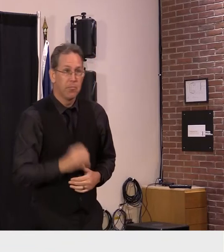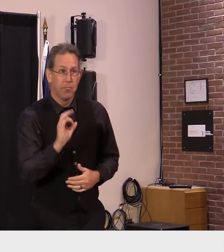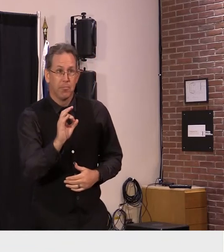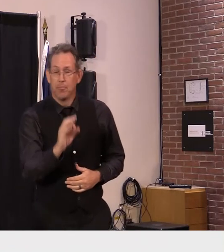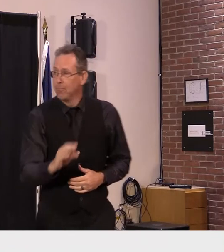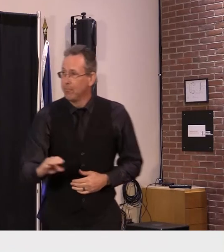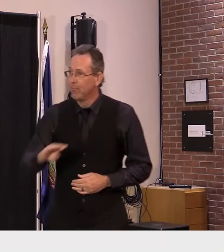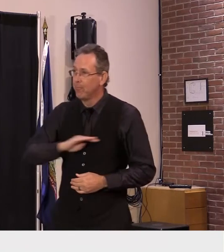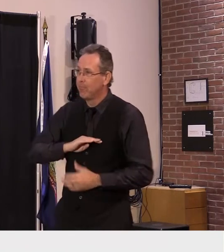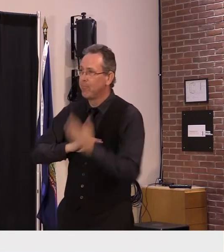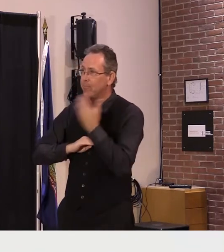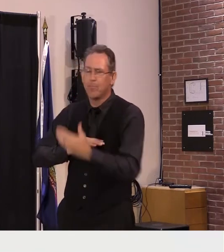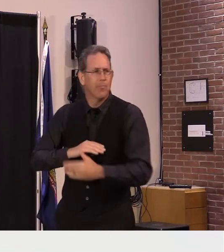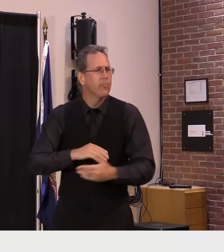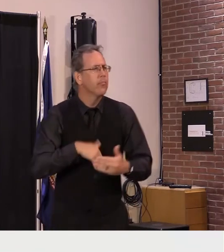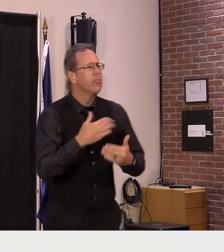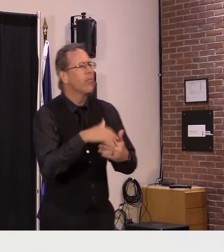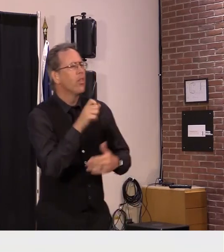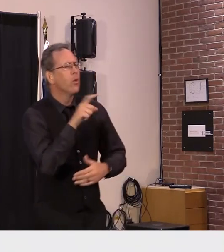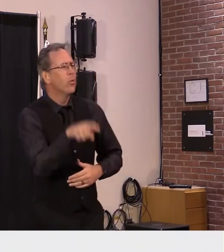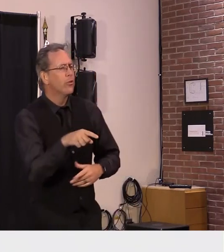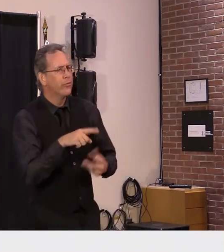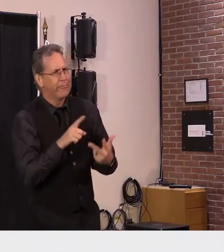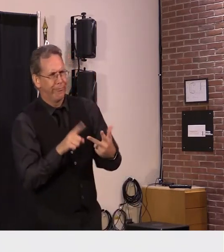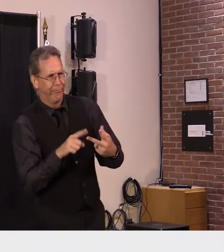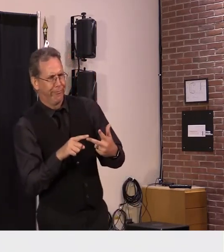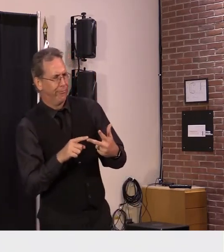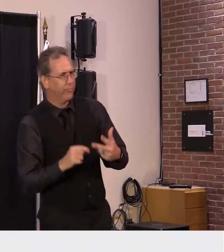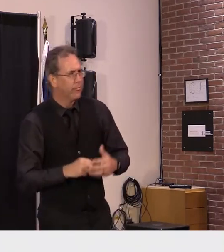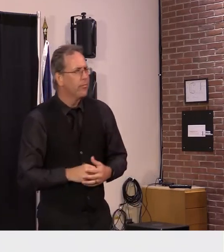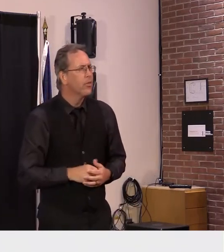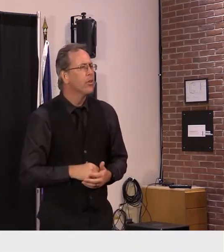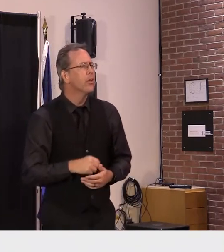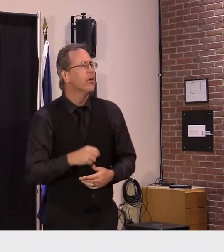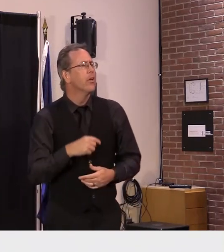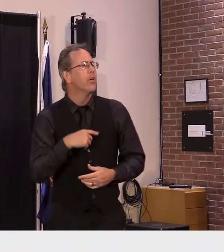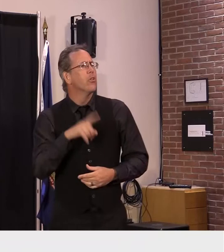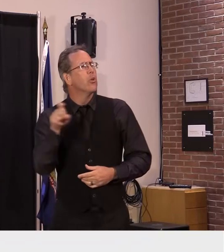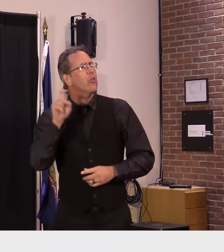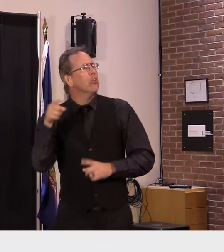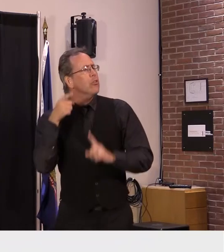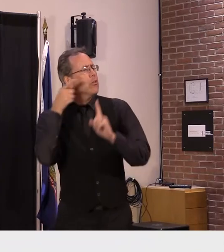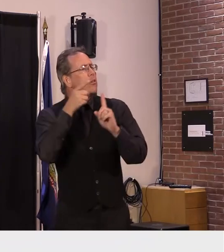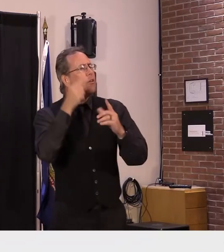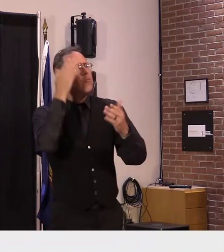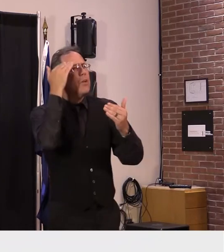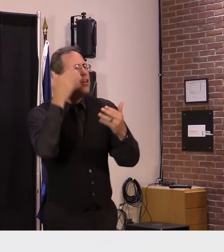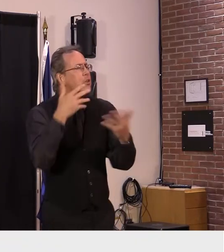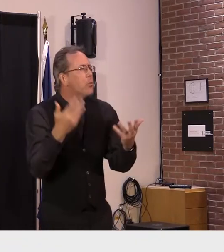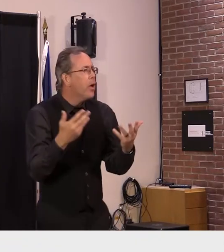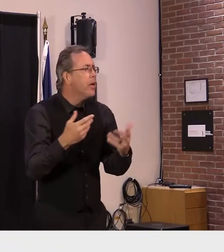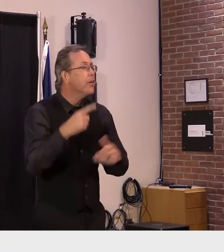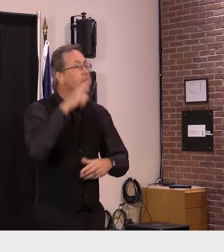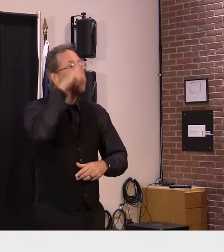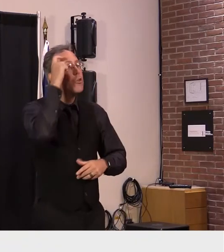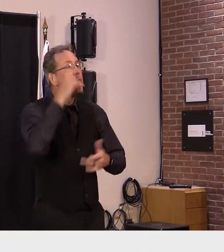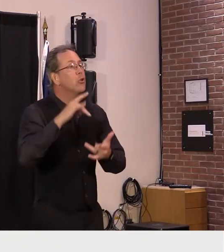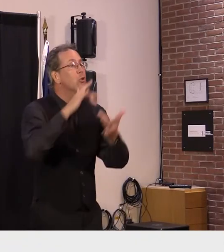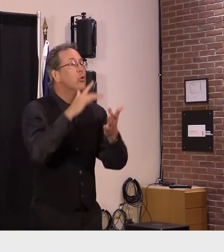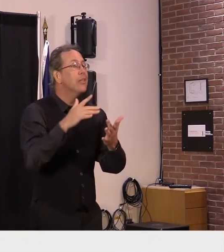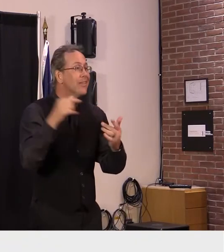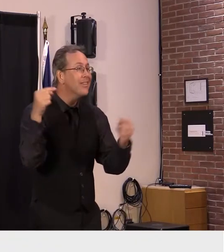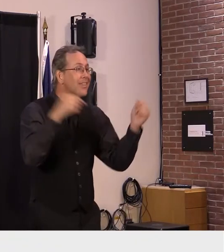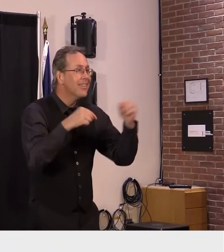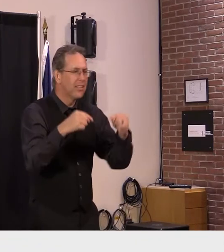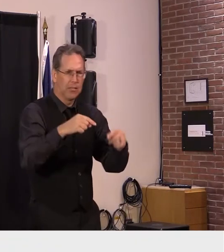my more pros a question is about what your expectations governor are for the summer tourism season given that gas